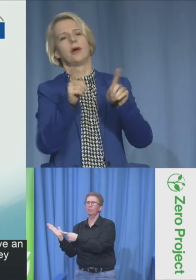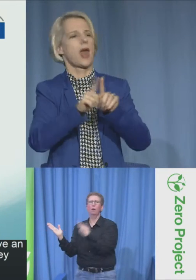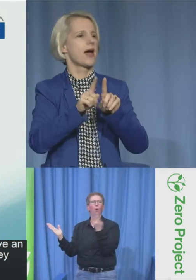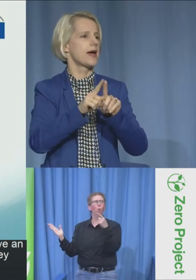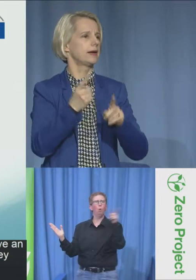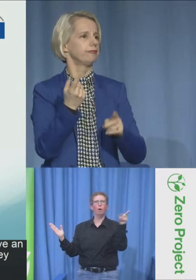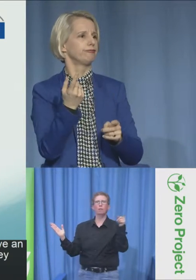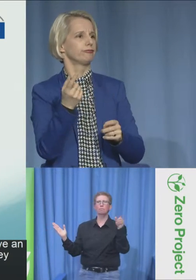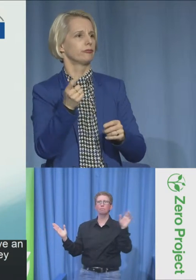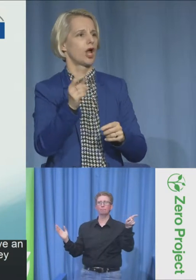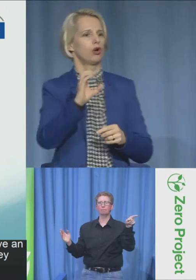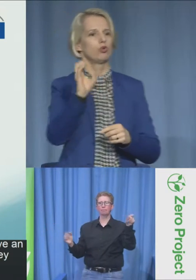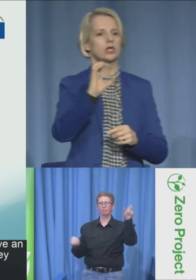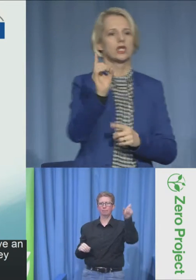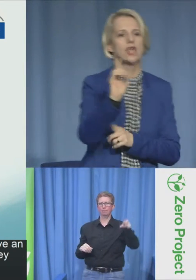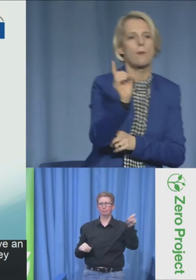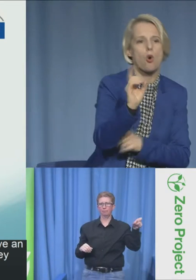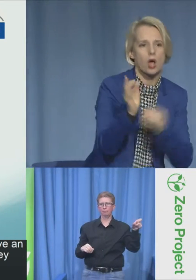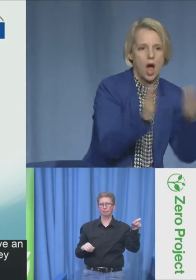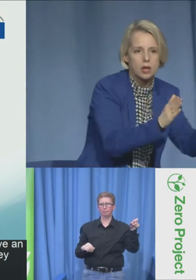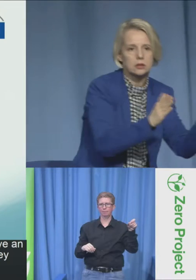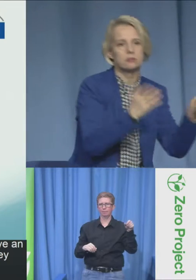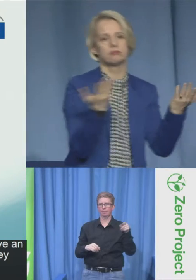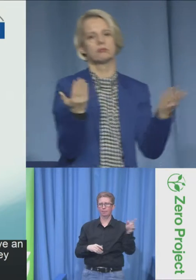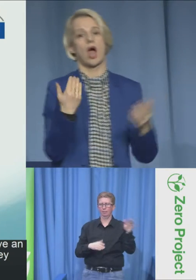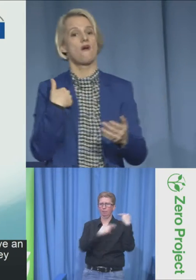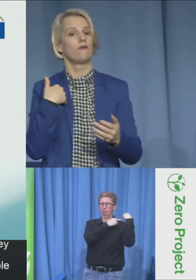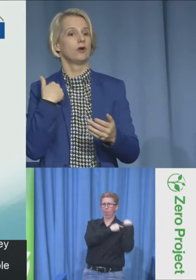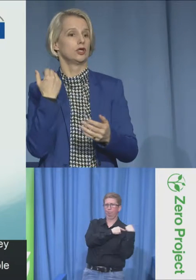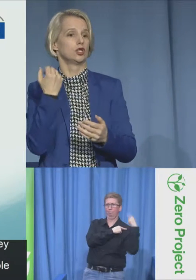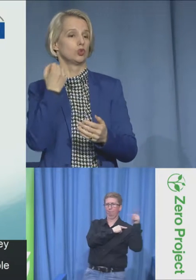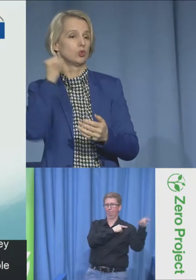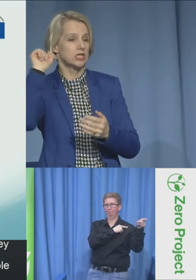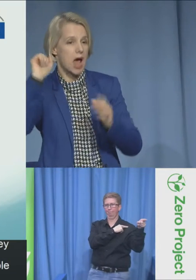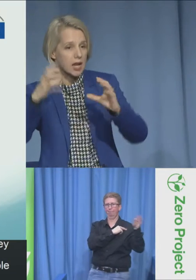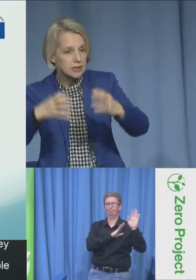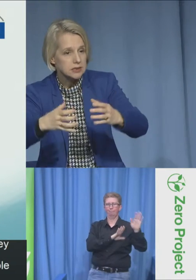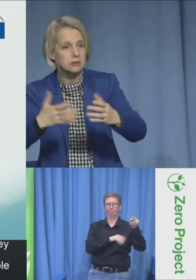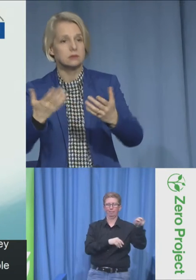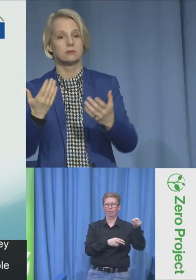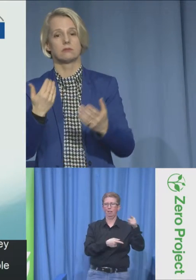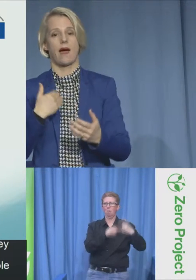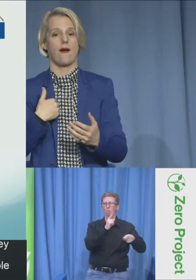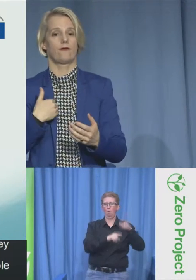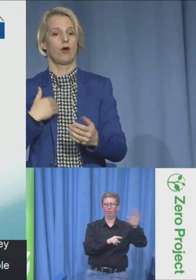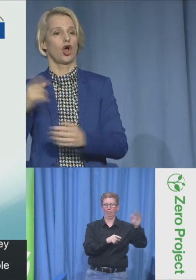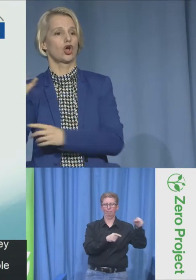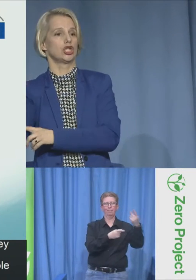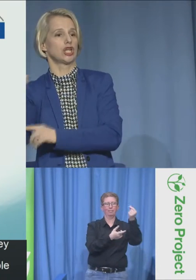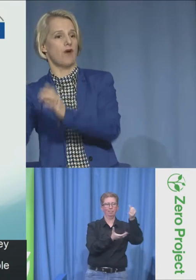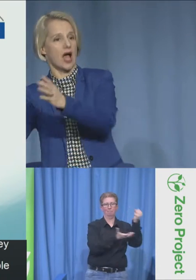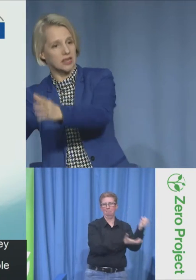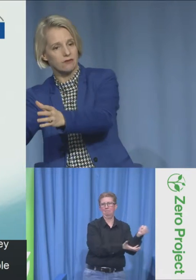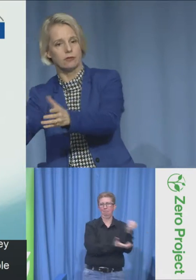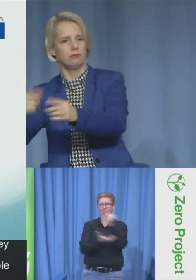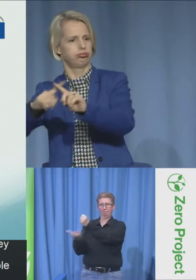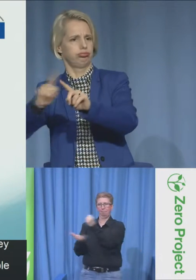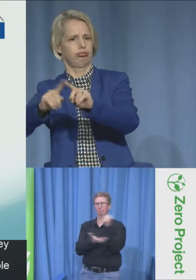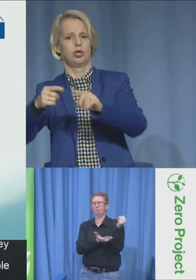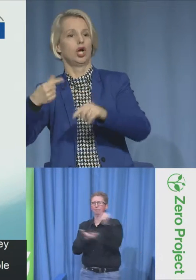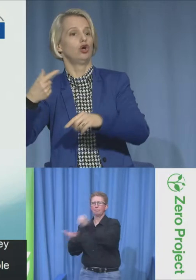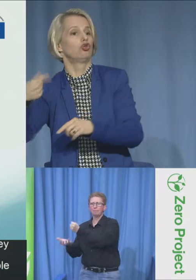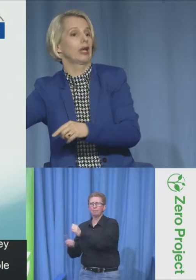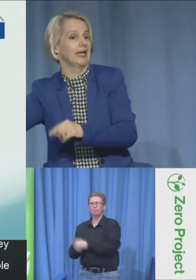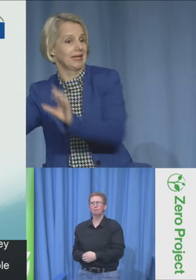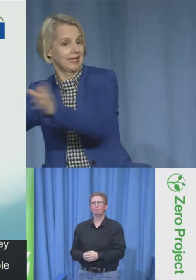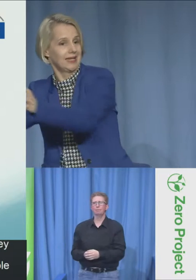reasonable accommodation. Now, if you look at the socialists, the Christian Democrats, the